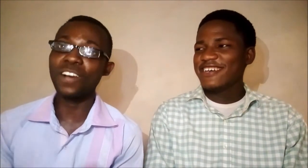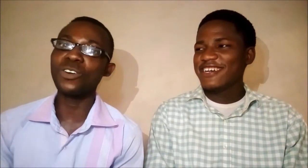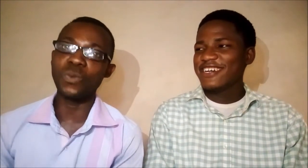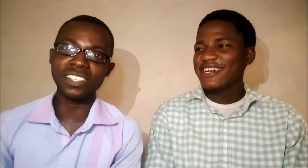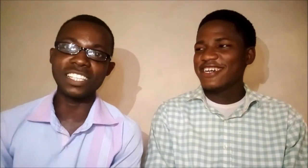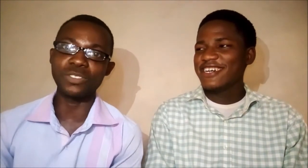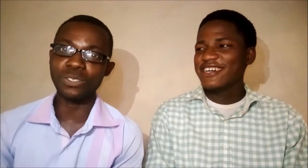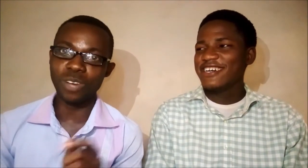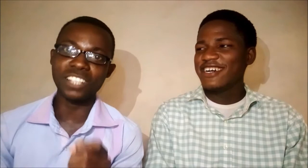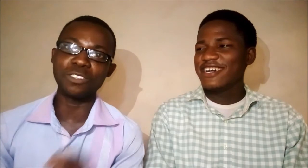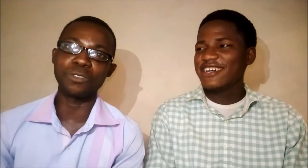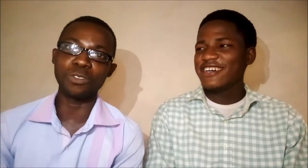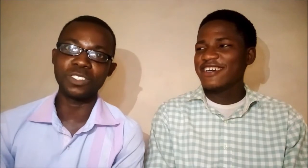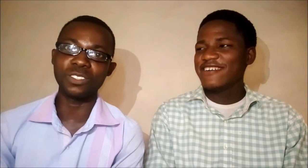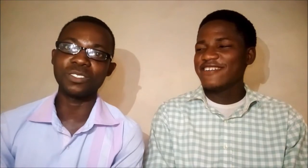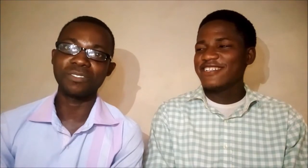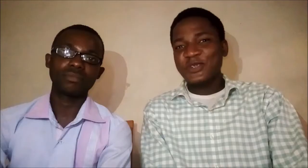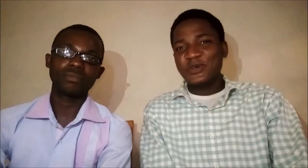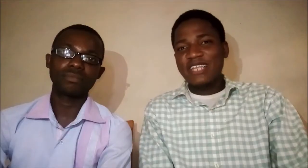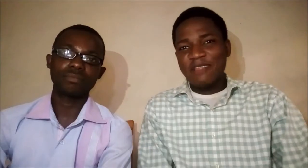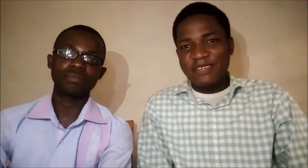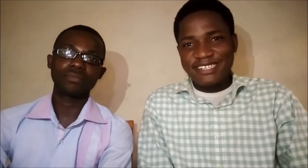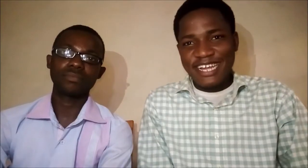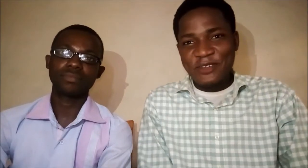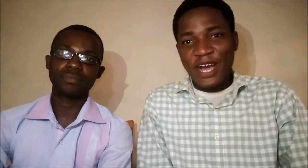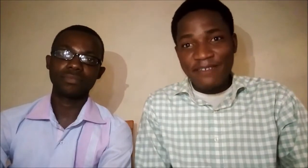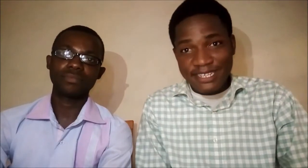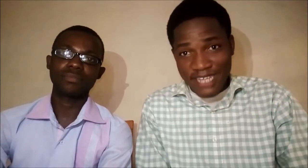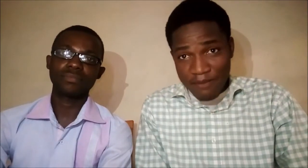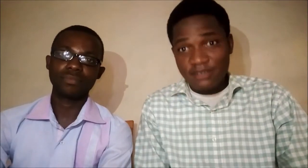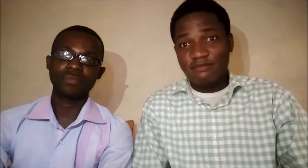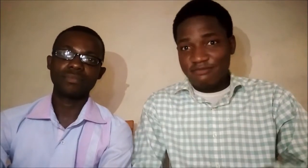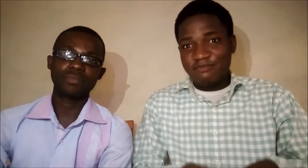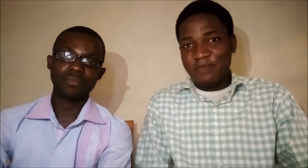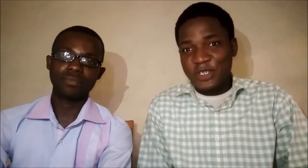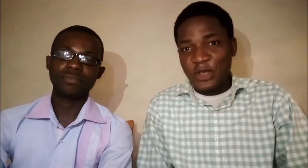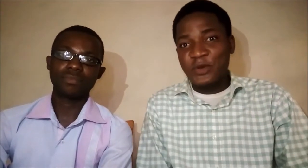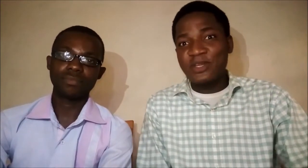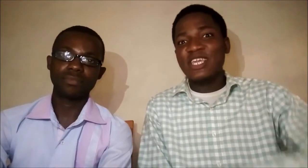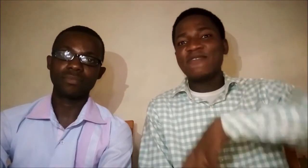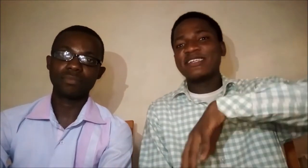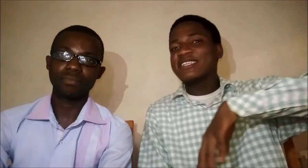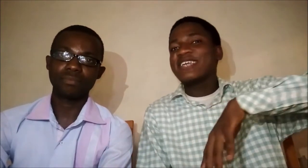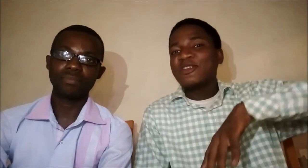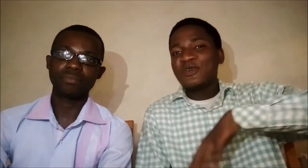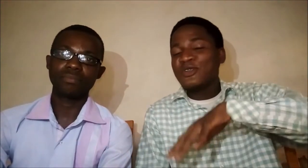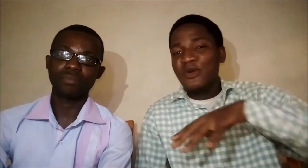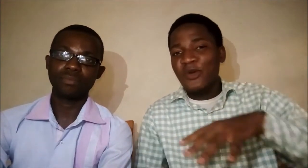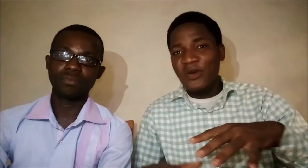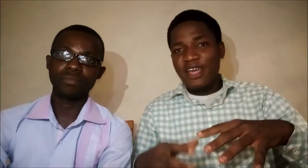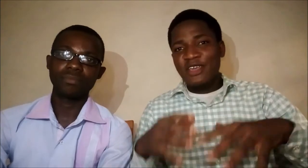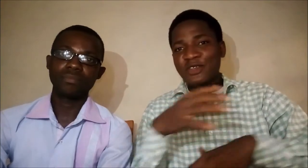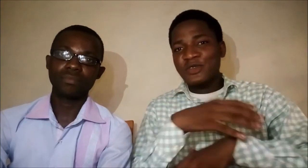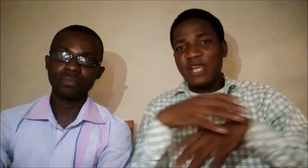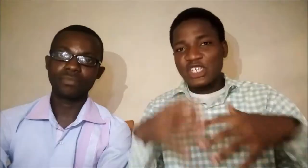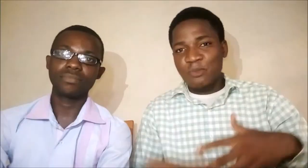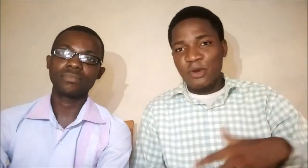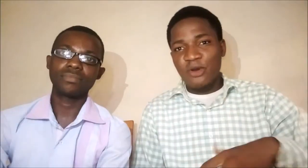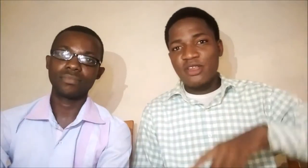The anchor on Wednesday is going to ask you for those videos. So, that means that you have an assignment. Make sure you do it. If there's any sign you don't know, you need to catch up on.